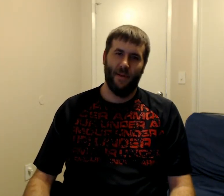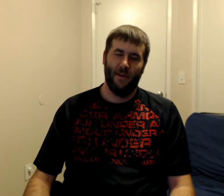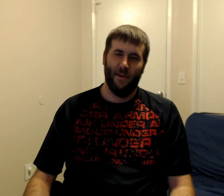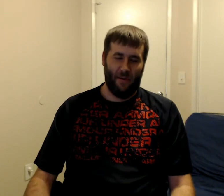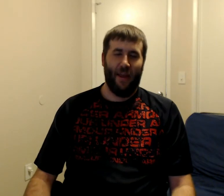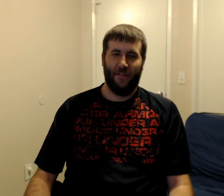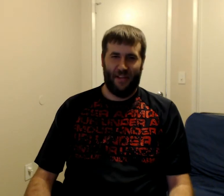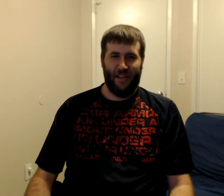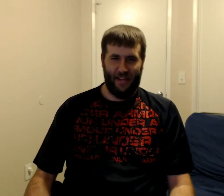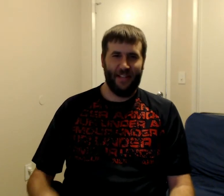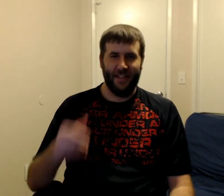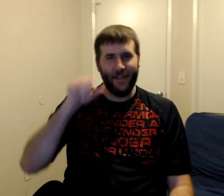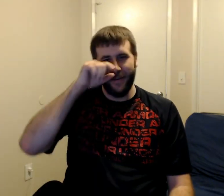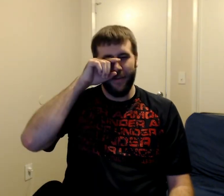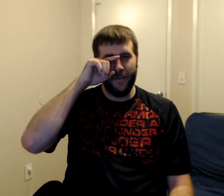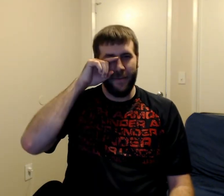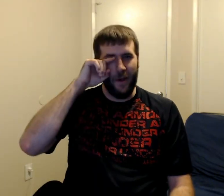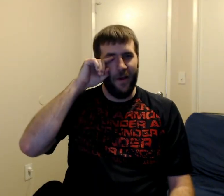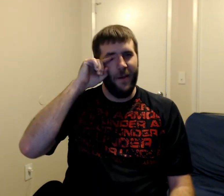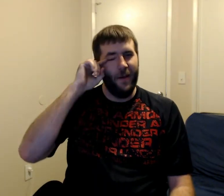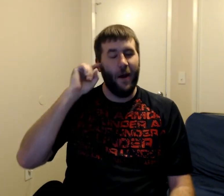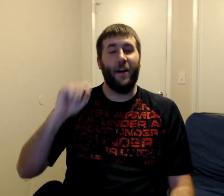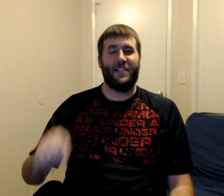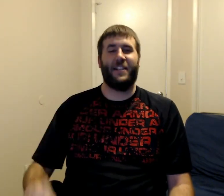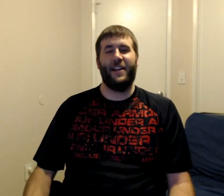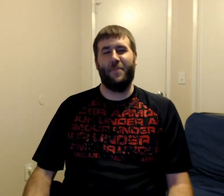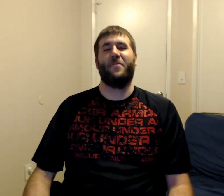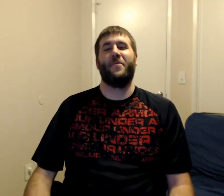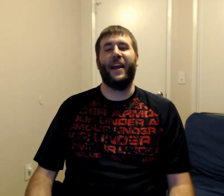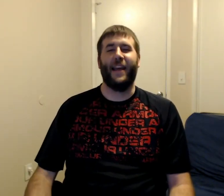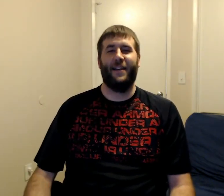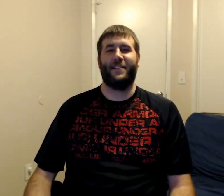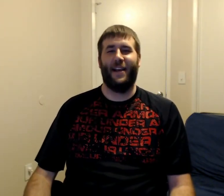okay we've seen this oh he's setting up a ring outside